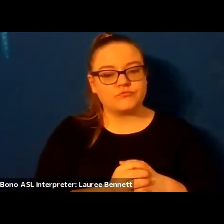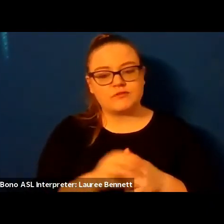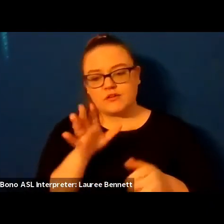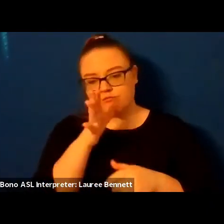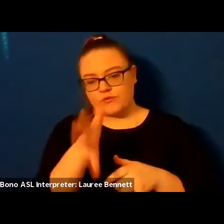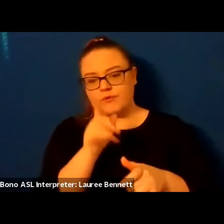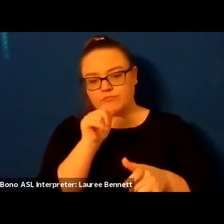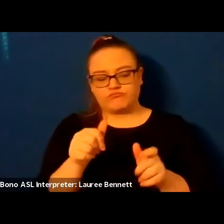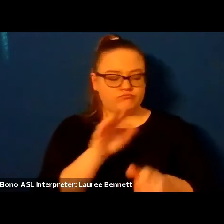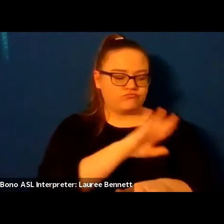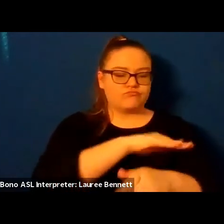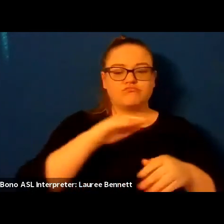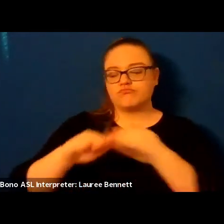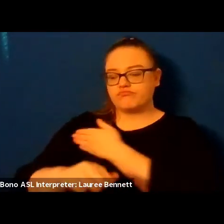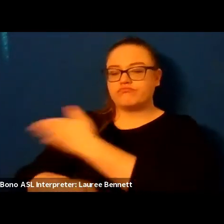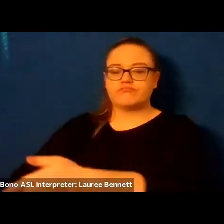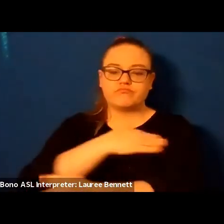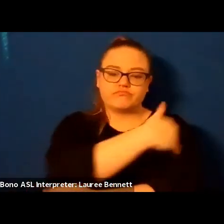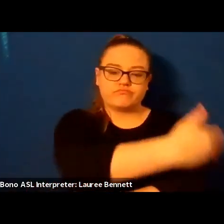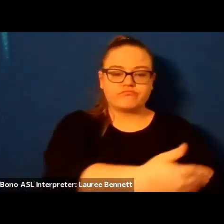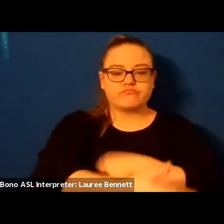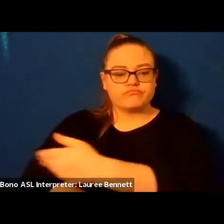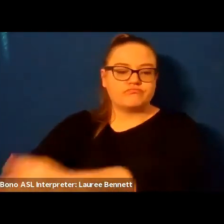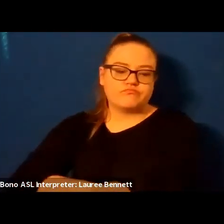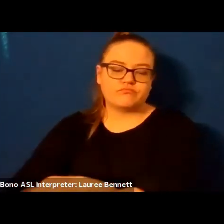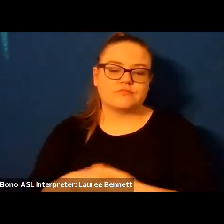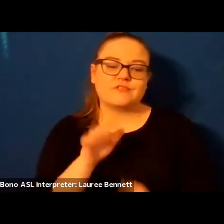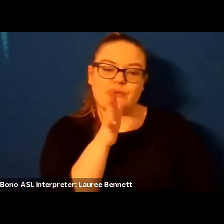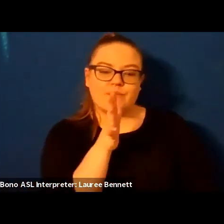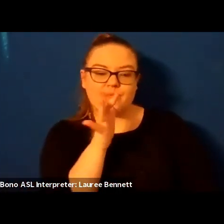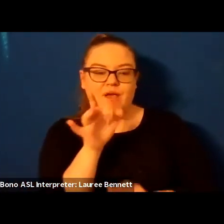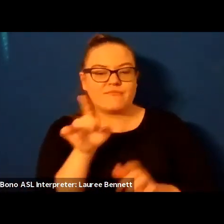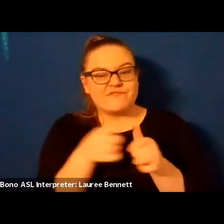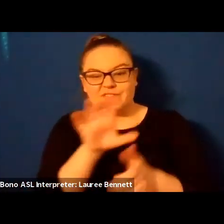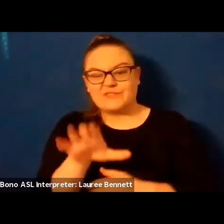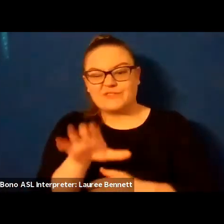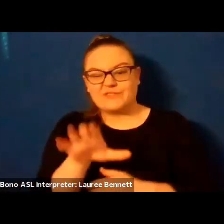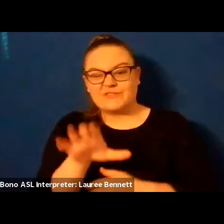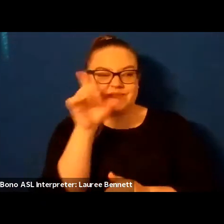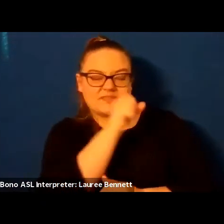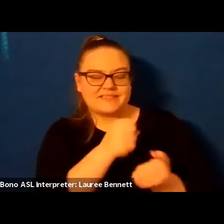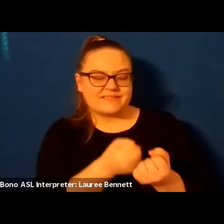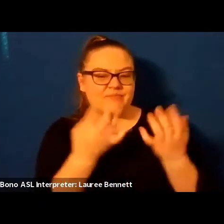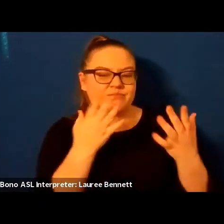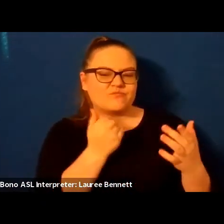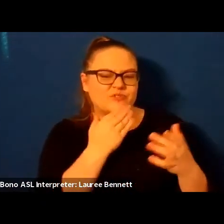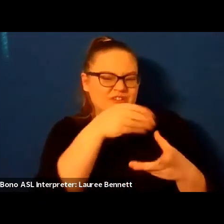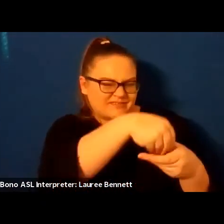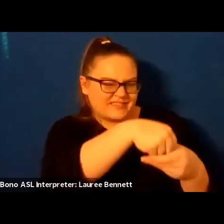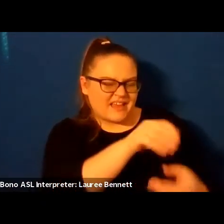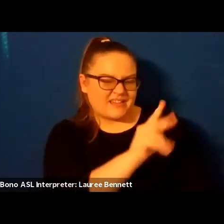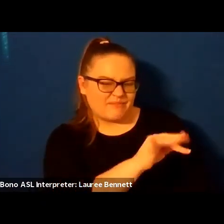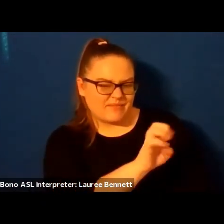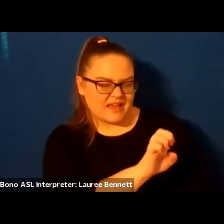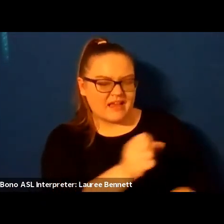guess how much sugar to put in the pies and how much can kill you were bundled into the house with the two